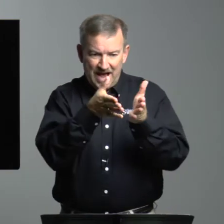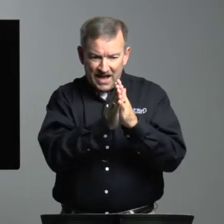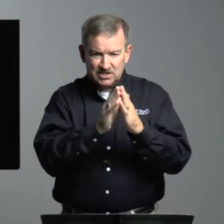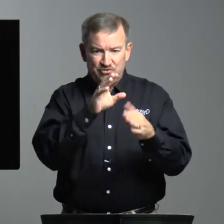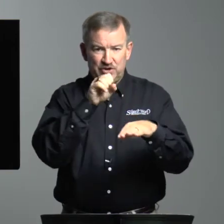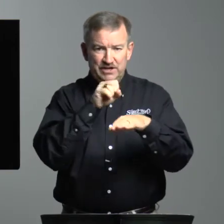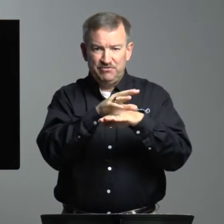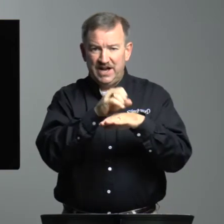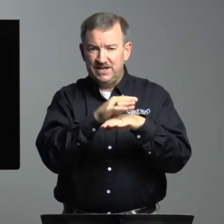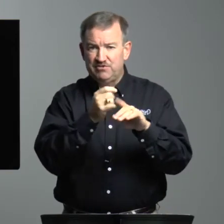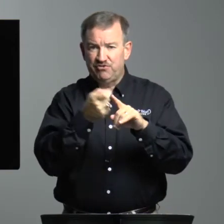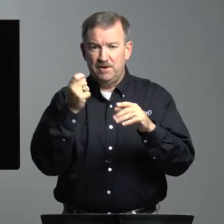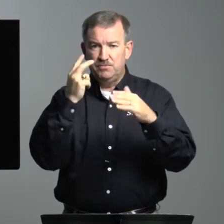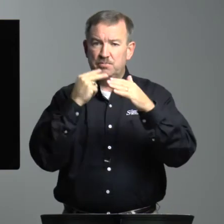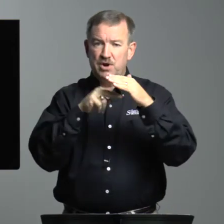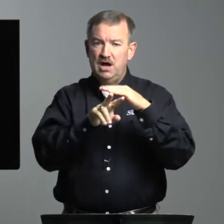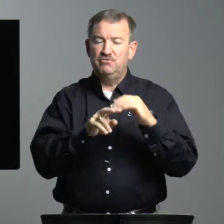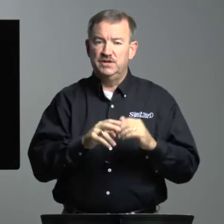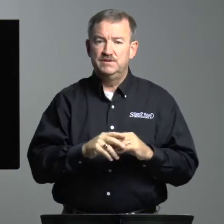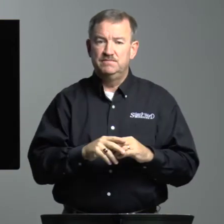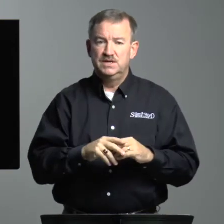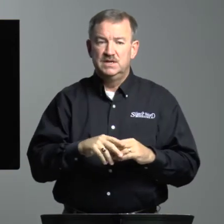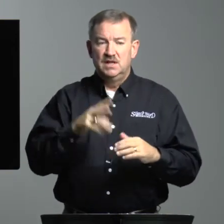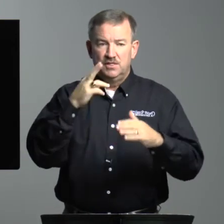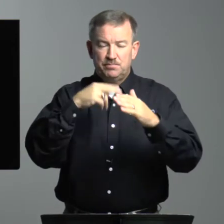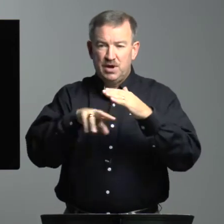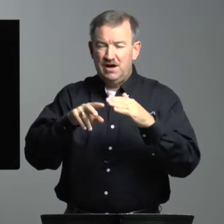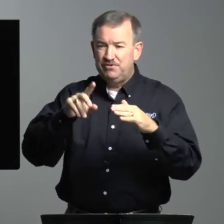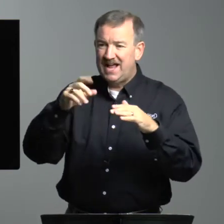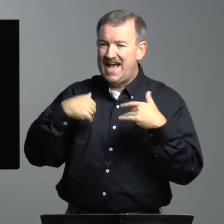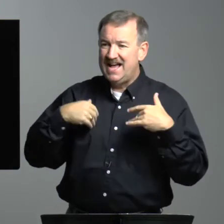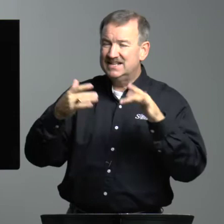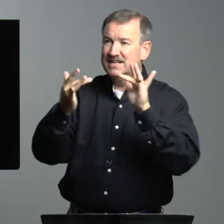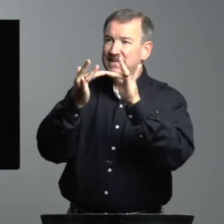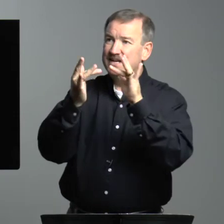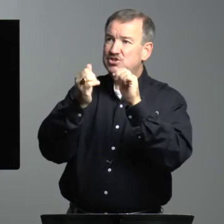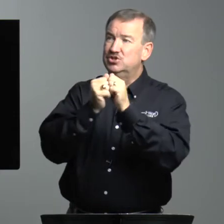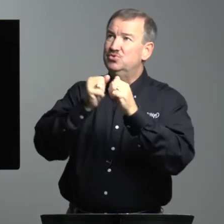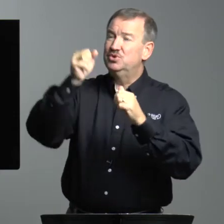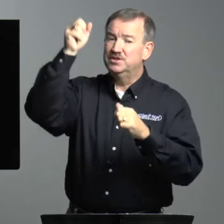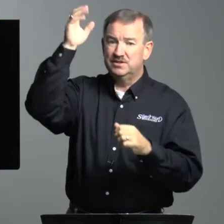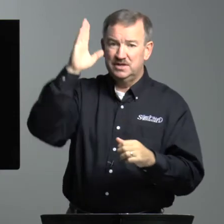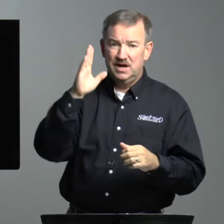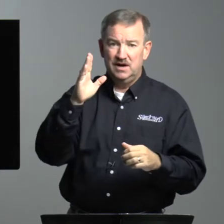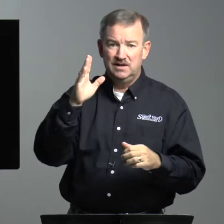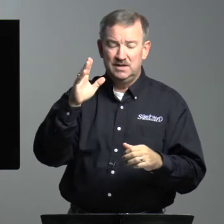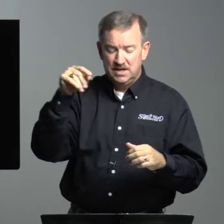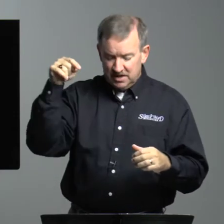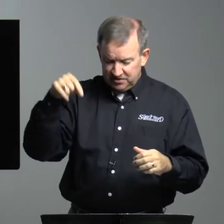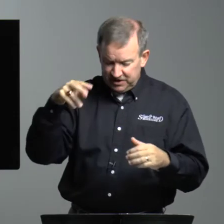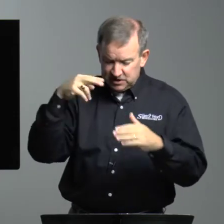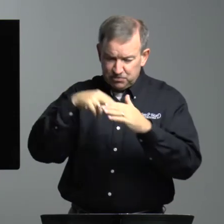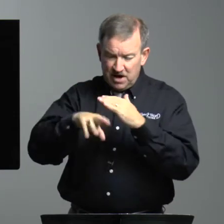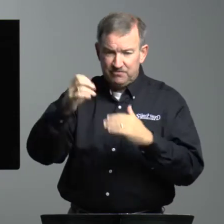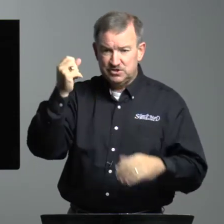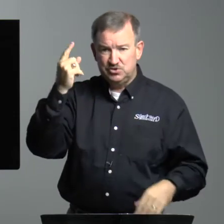ask for advice from the prophet. The prophet had connection with God. These prophets, you